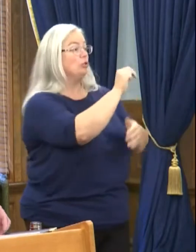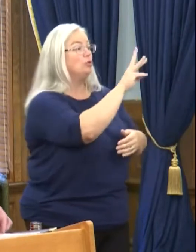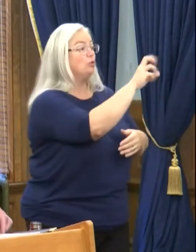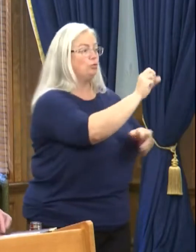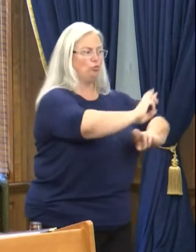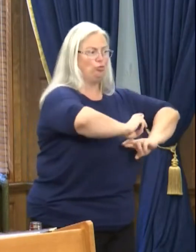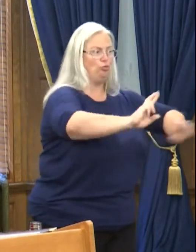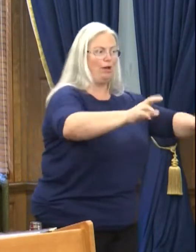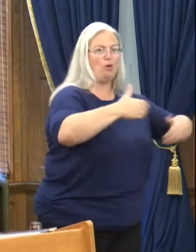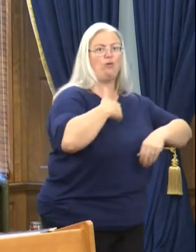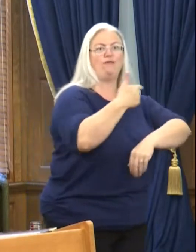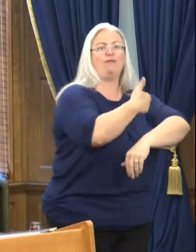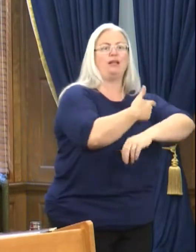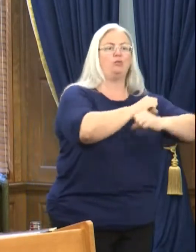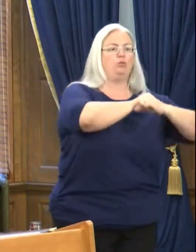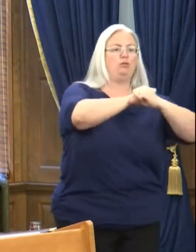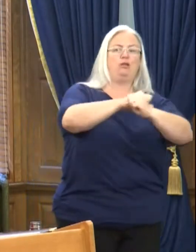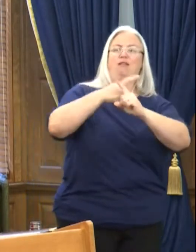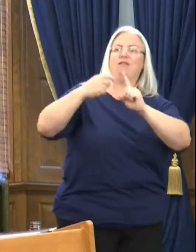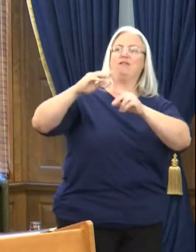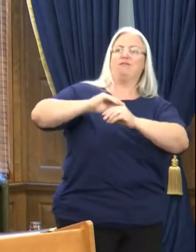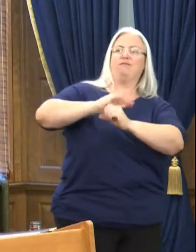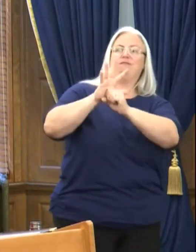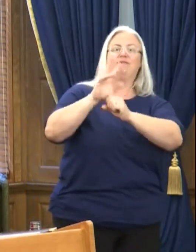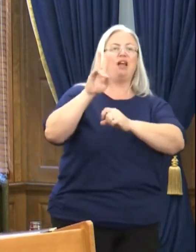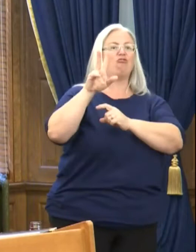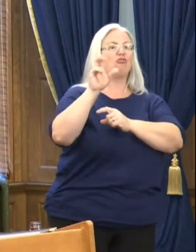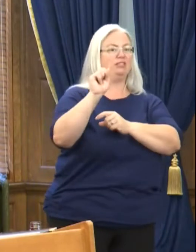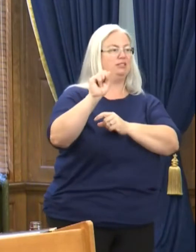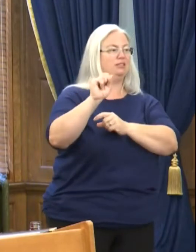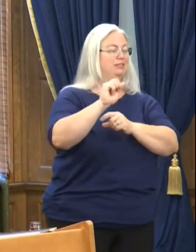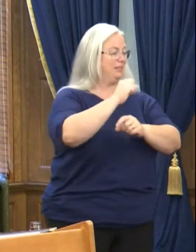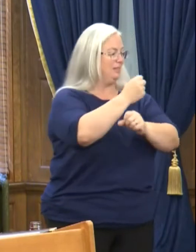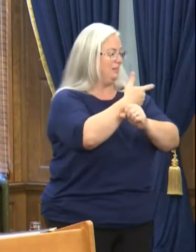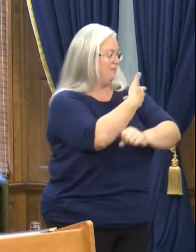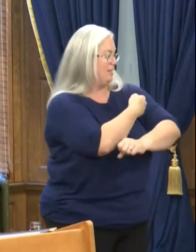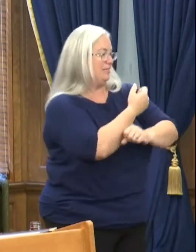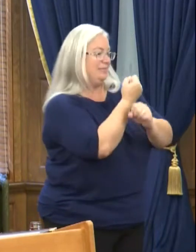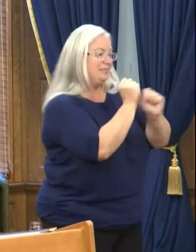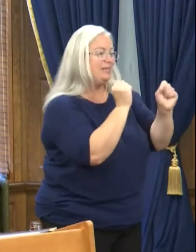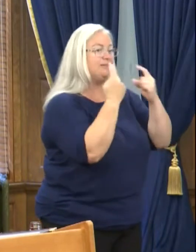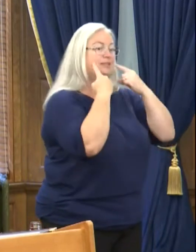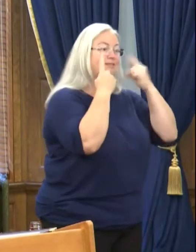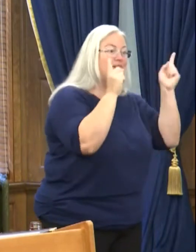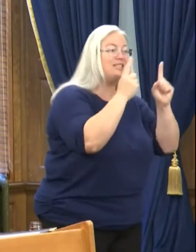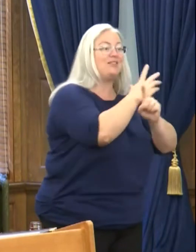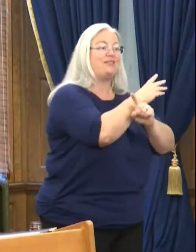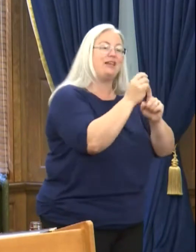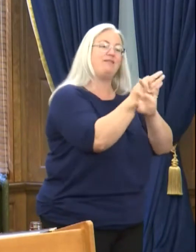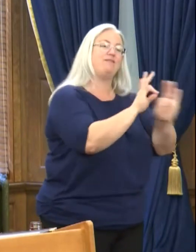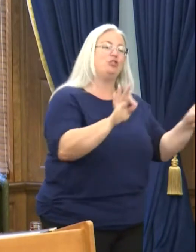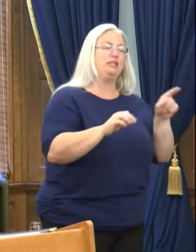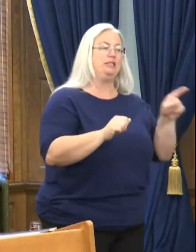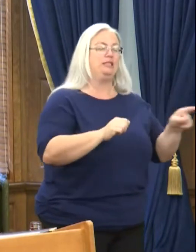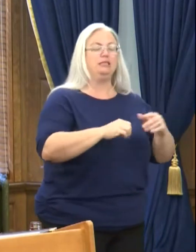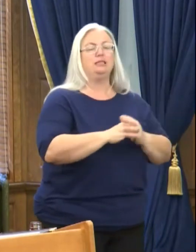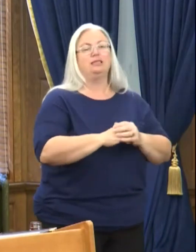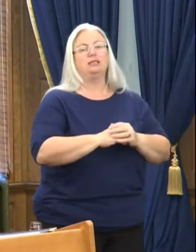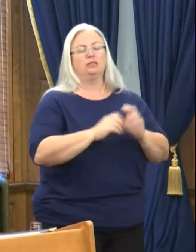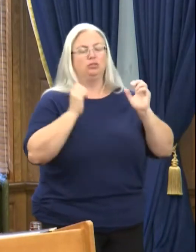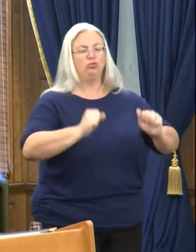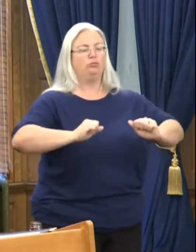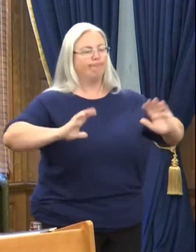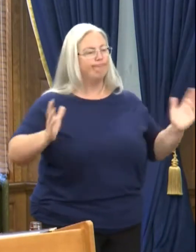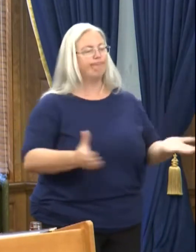vaccine to protect us from the virus that is safe, it's effective, and it's free. I strongly